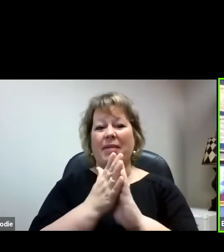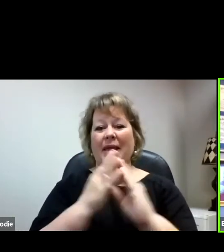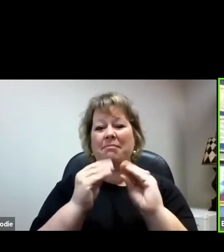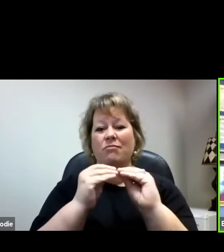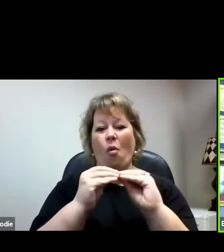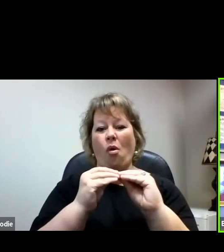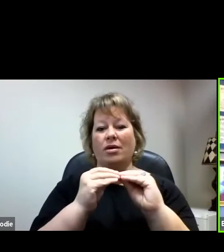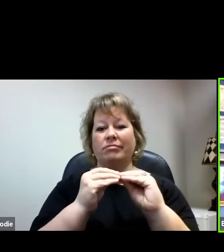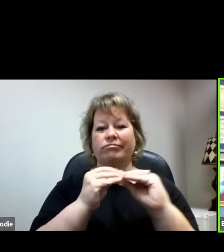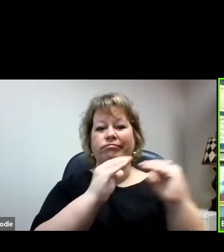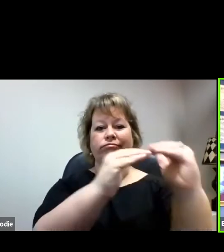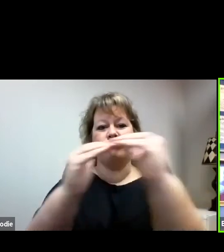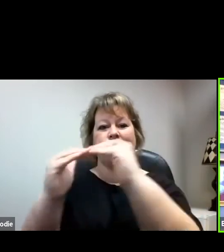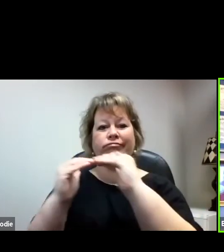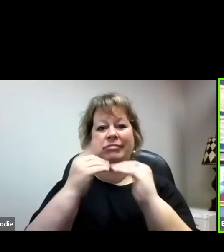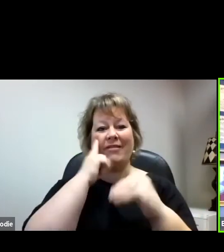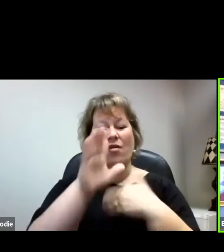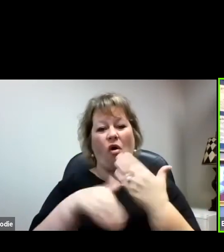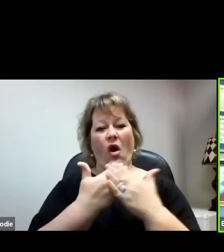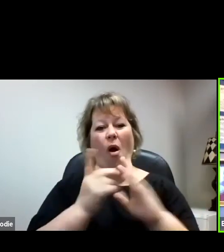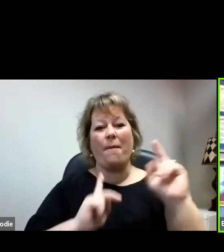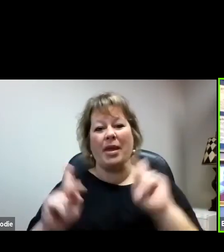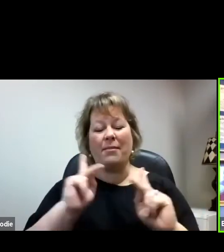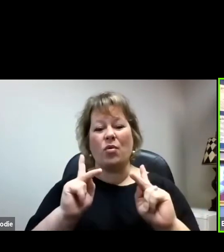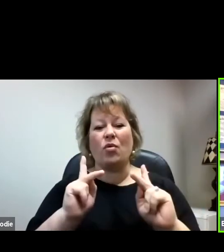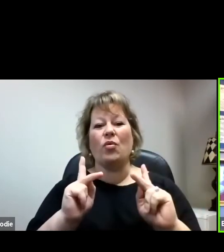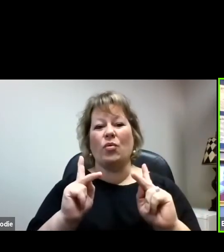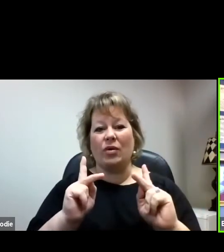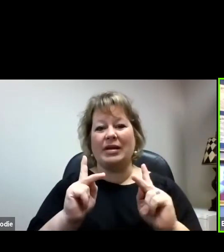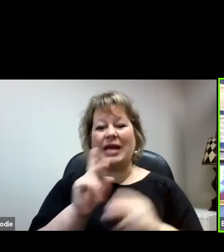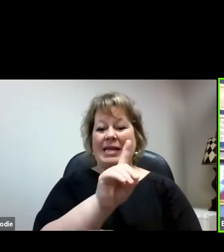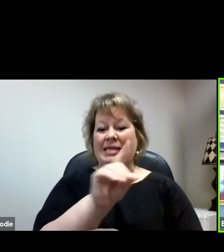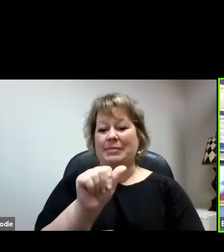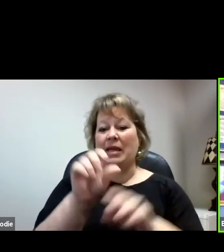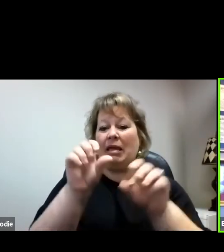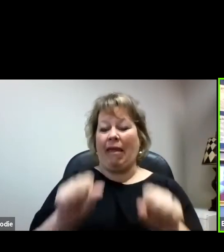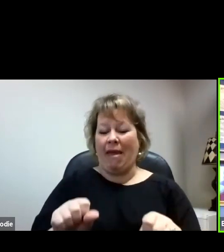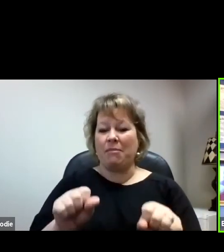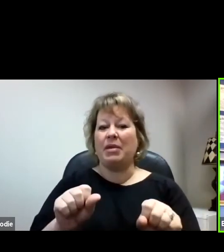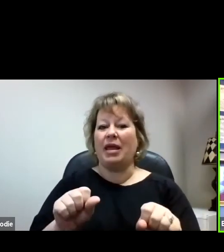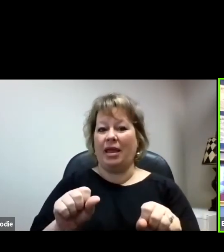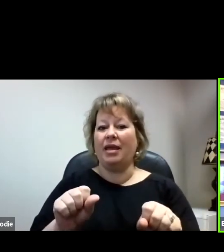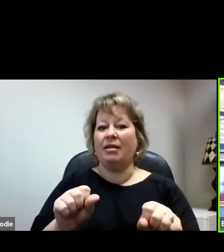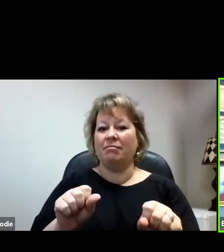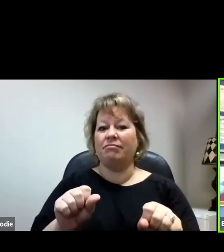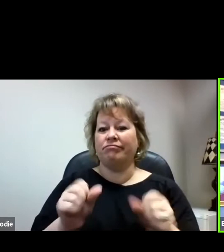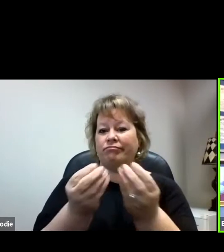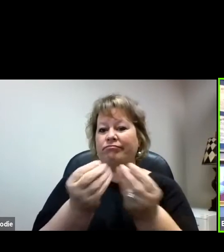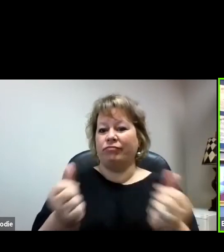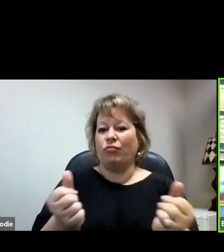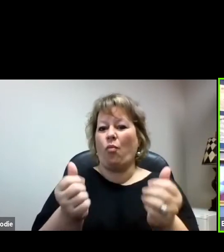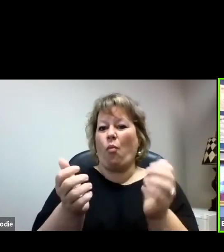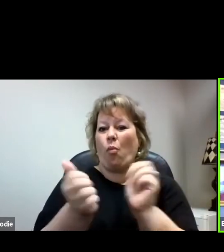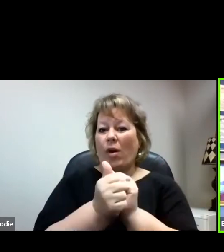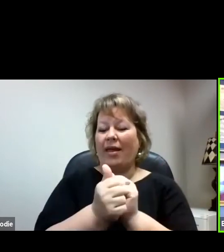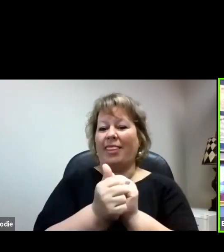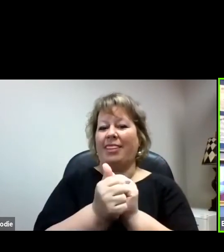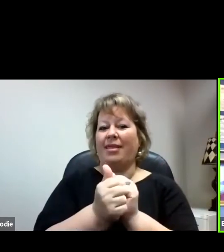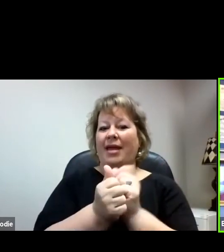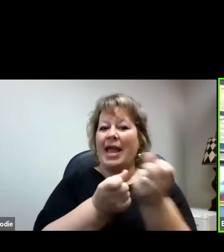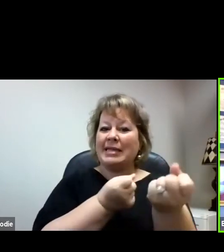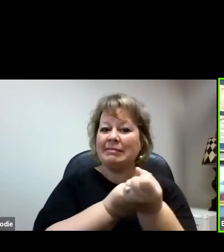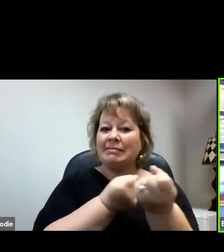for all people. A disability can quickly be handled with accessibility and with assistive